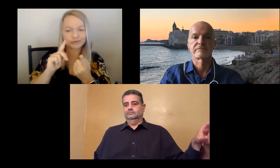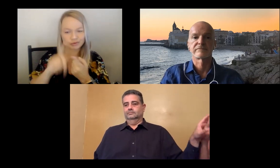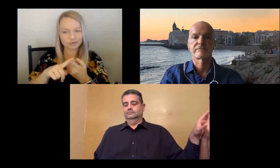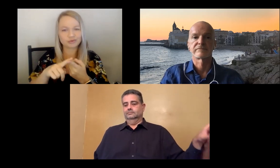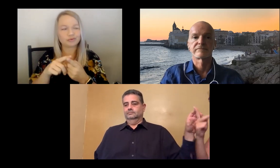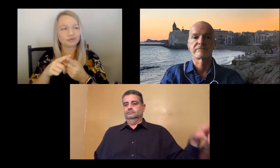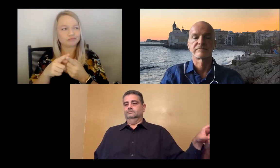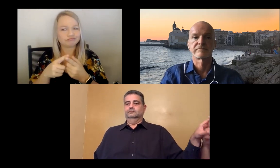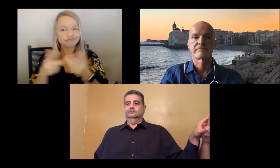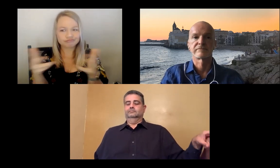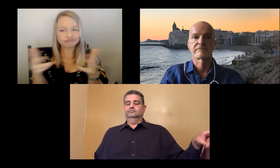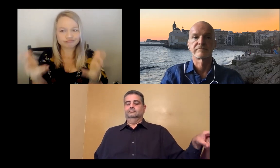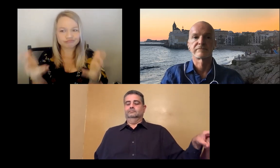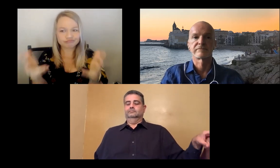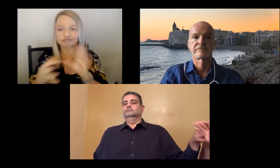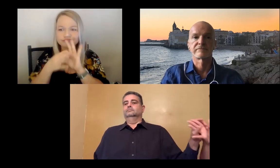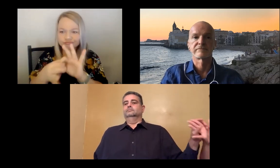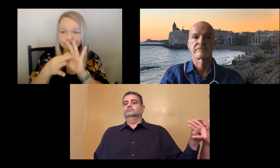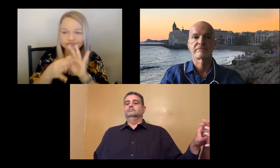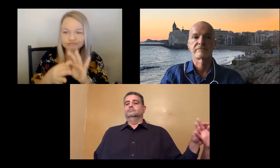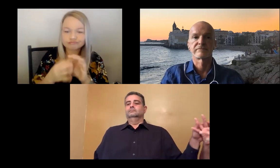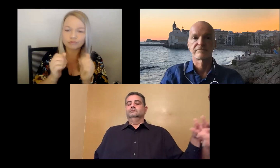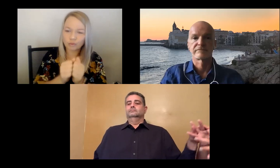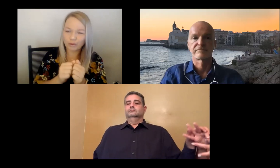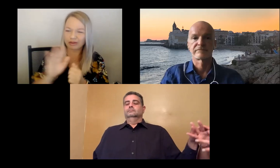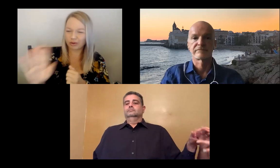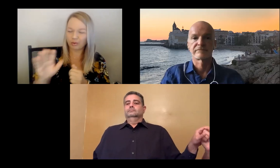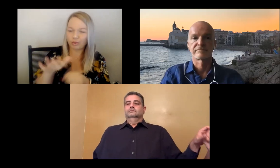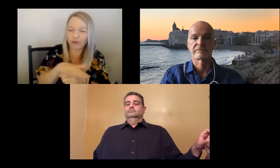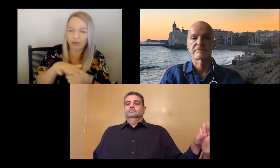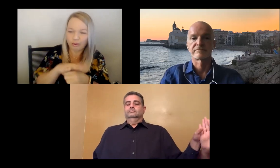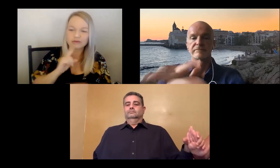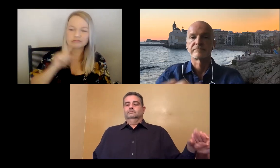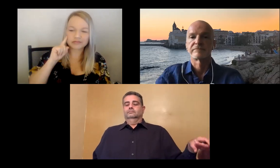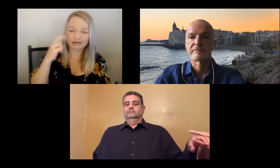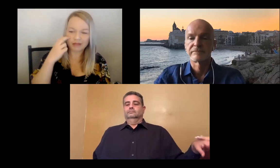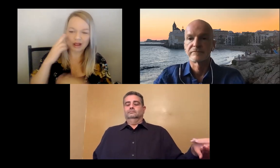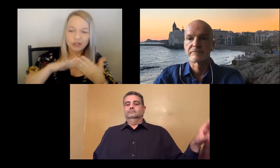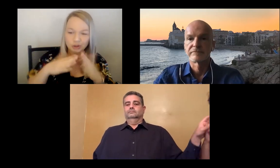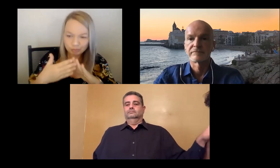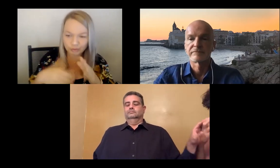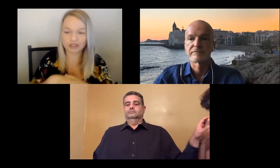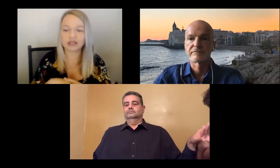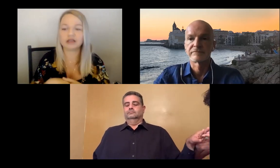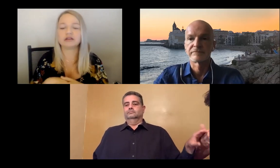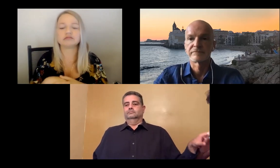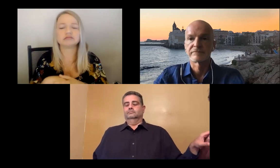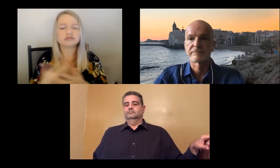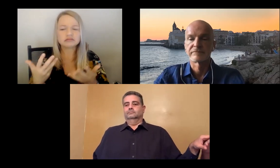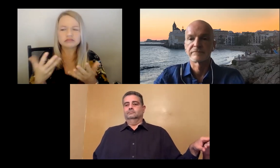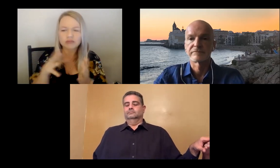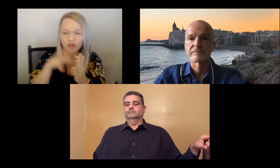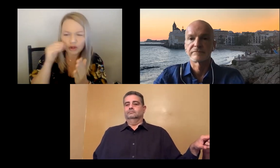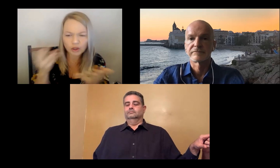we want to encourage state programs to be more actively engaged with their local deafblind